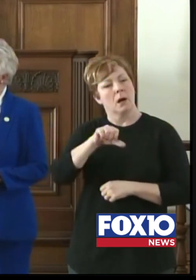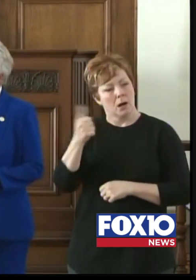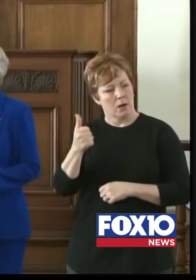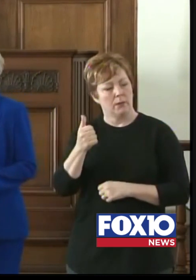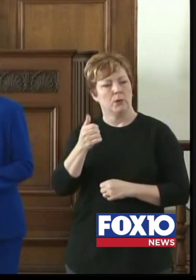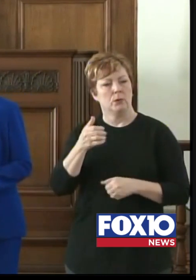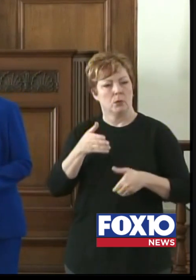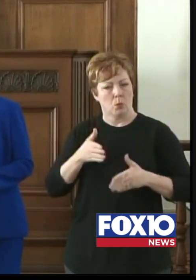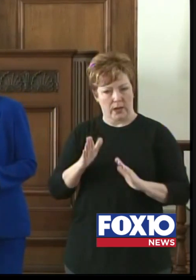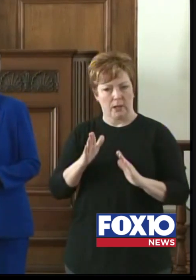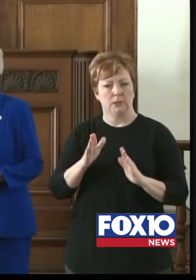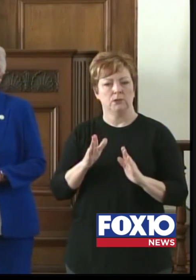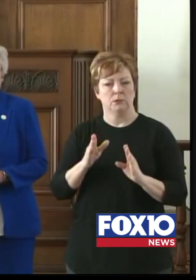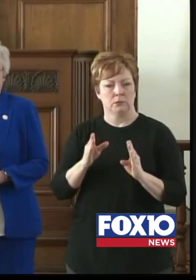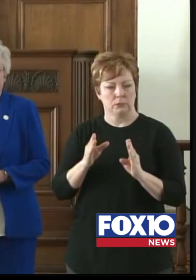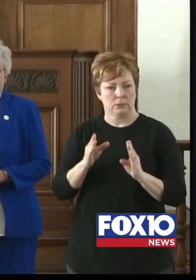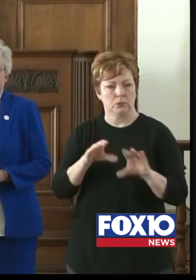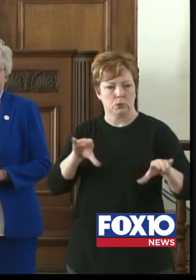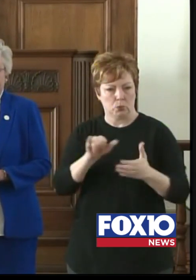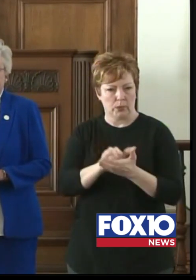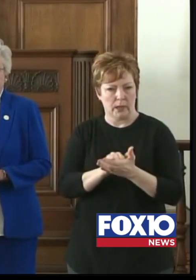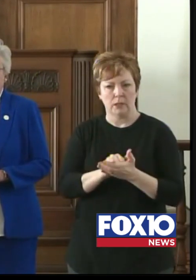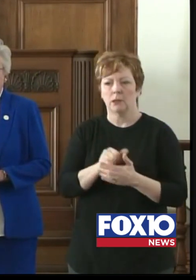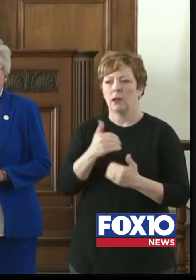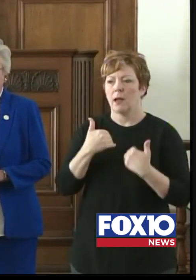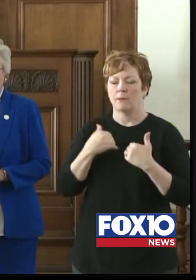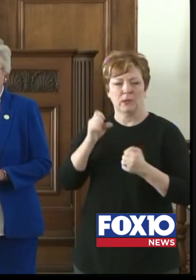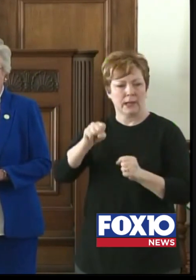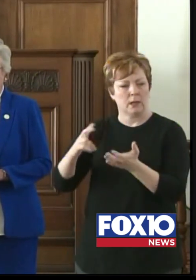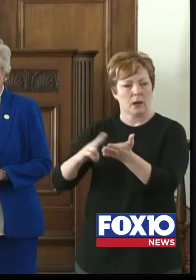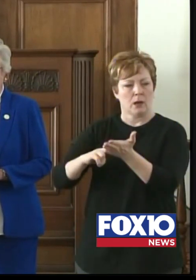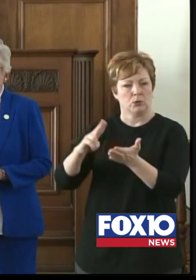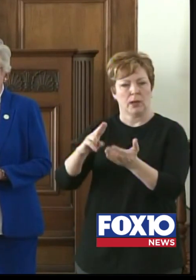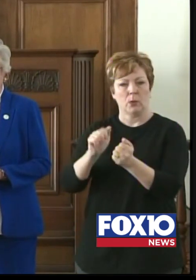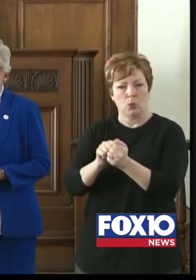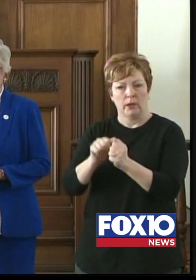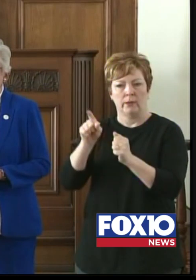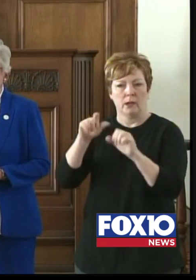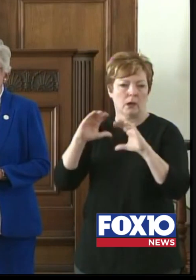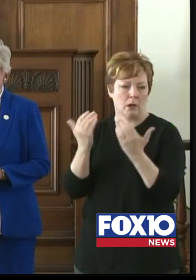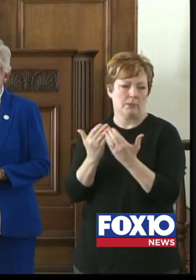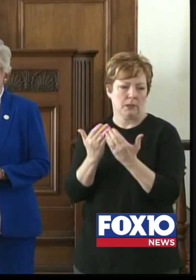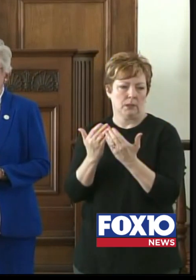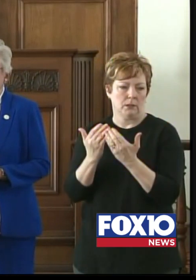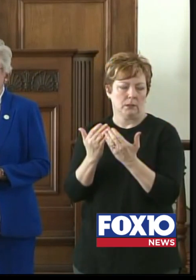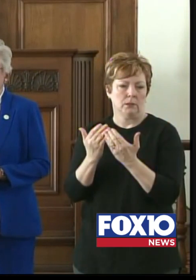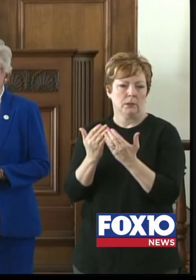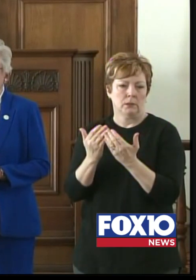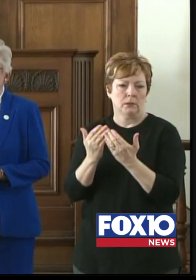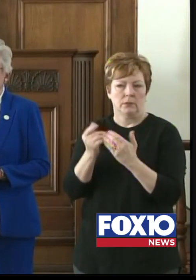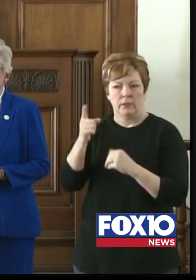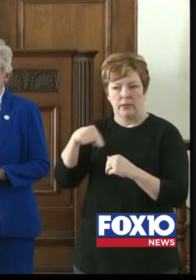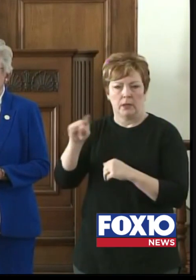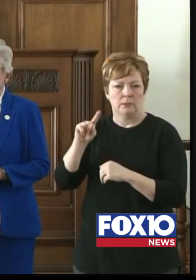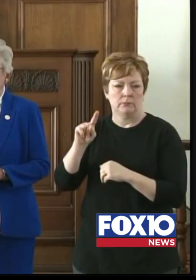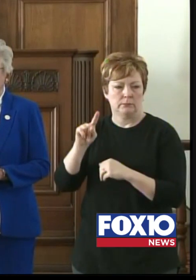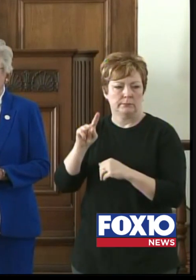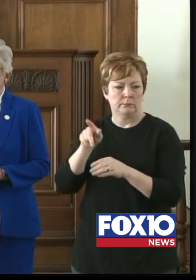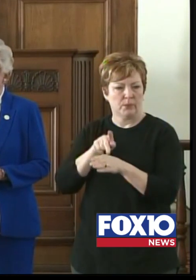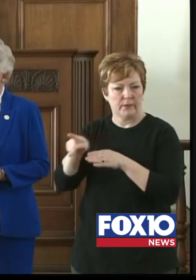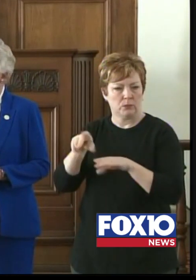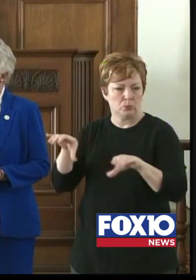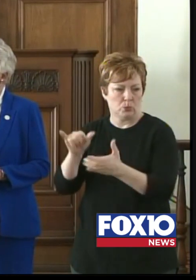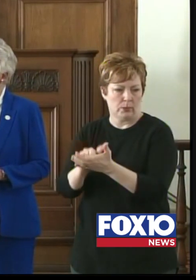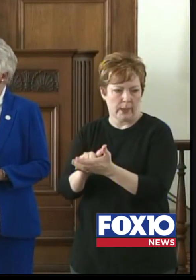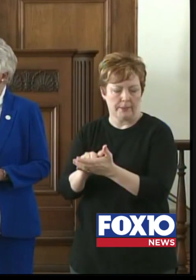are companies that are just professional contact tracing companies that you can contract as you need to. And I think what